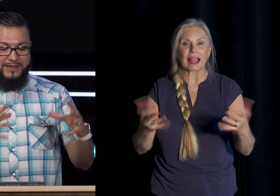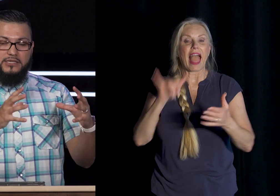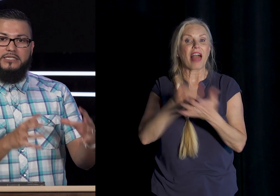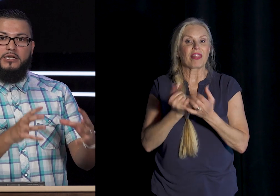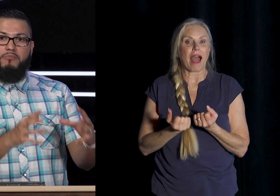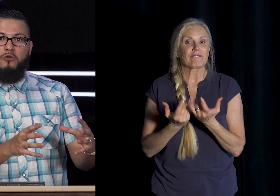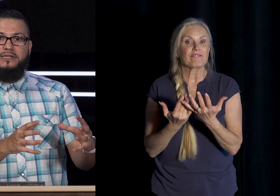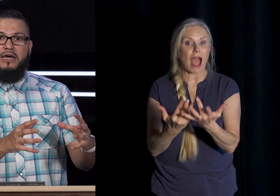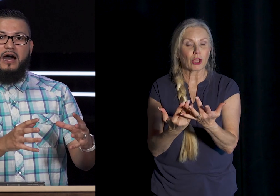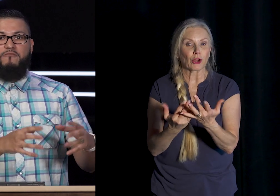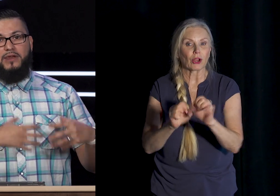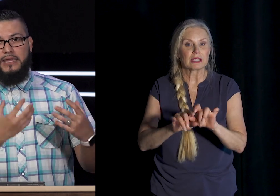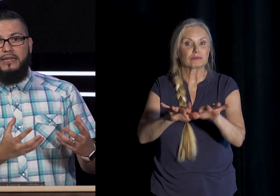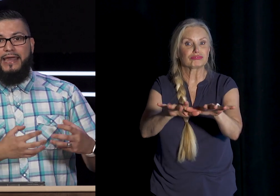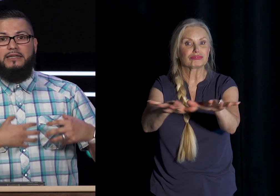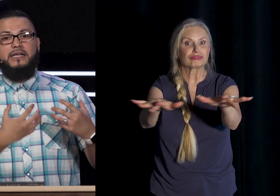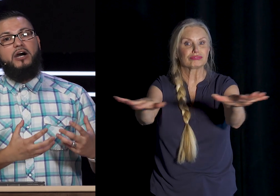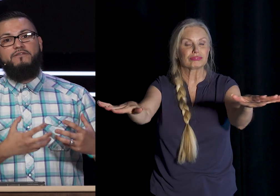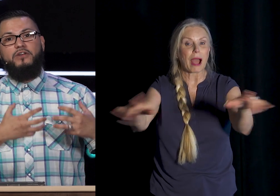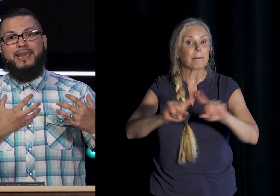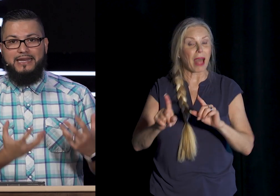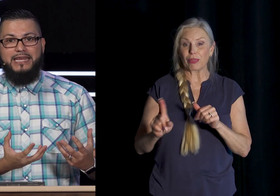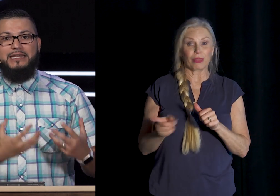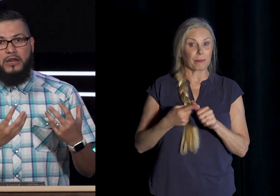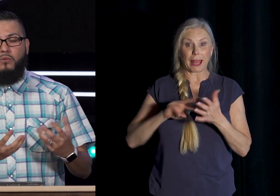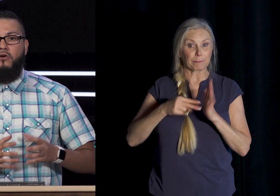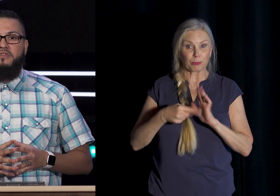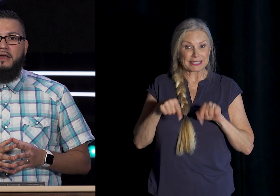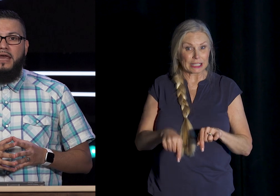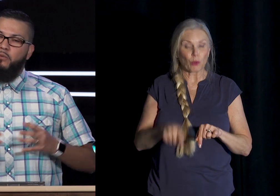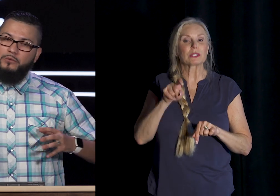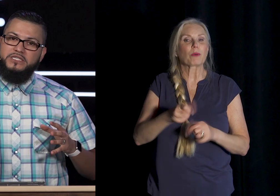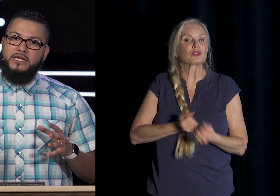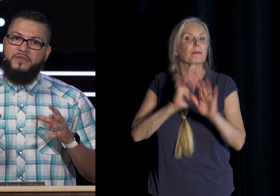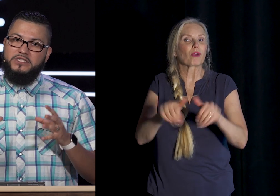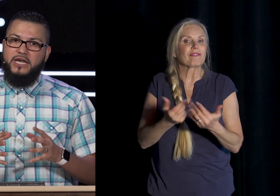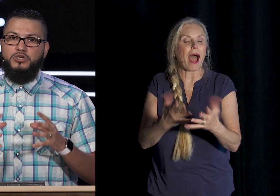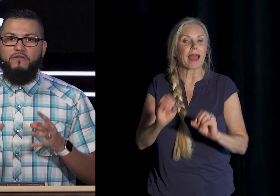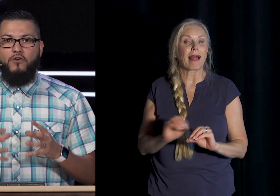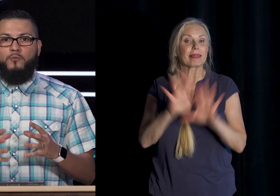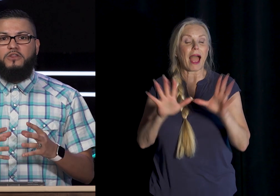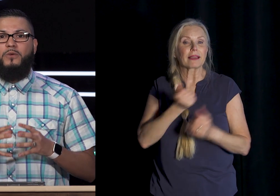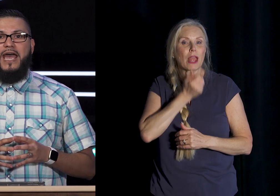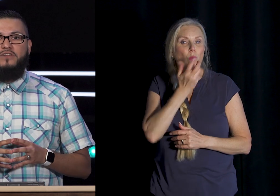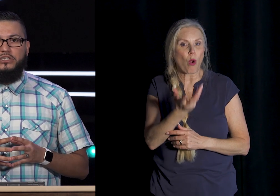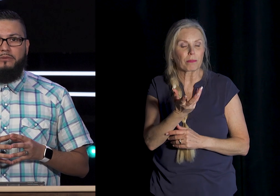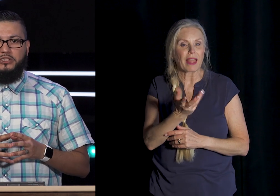Its intended Purpose Of bringing Light Comfort And heat And warmth And what we And With the sexual Framework That we have In scripture